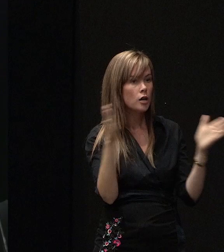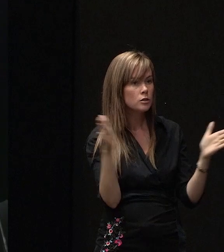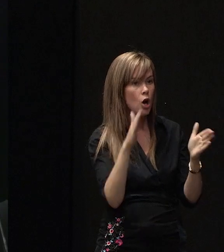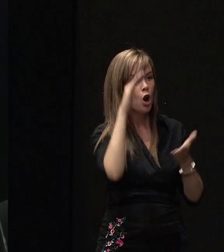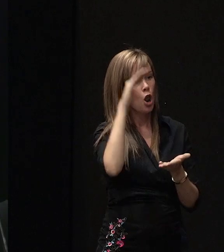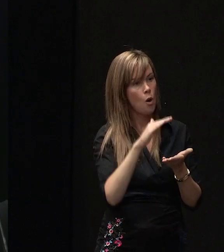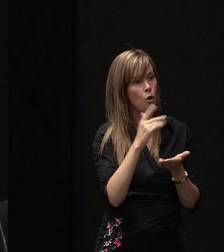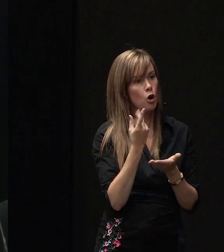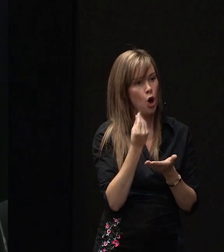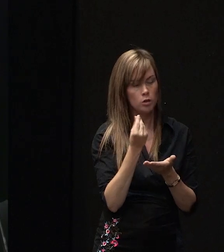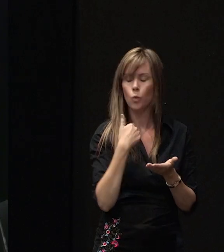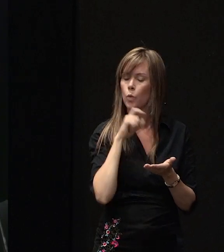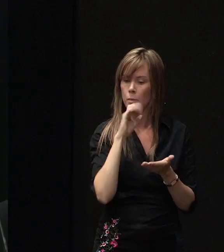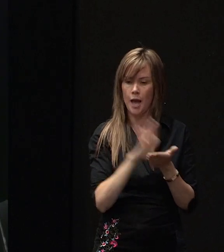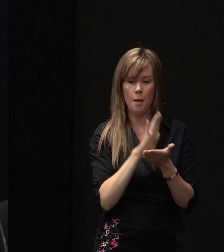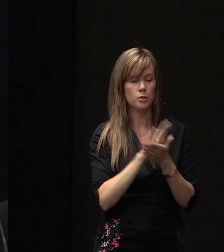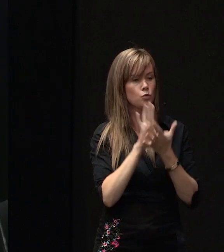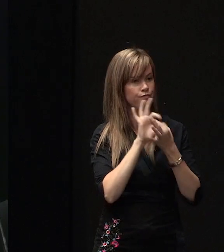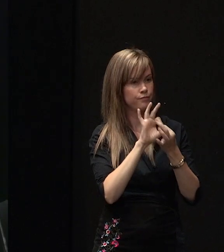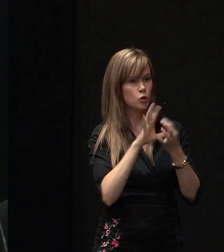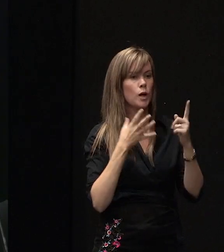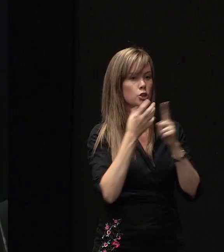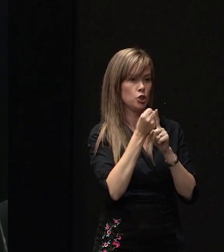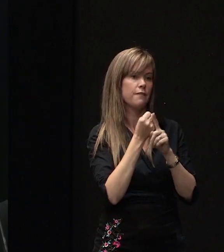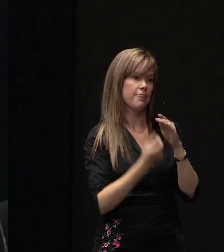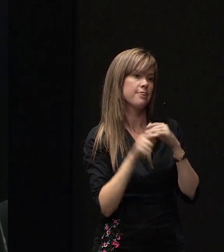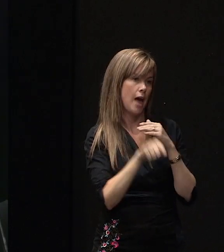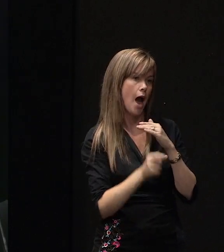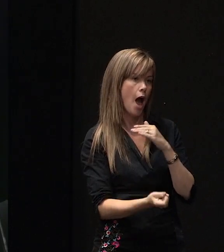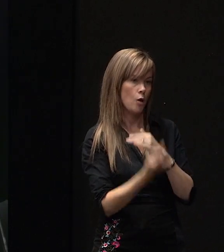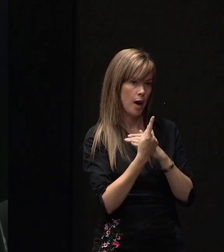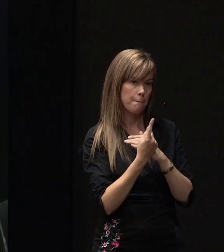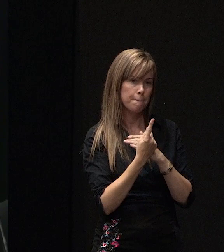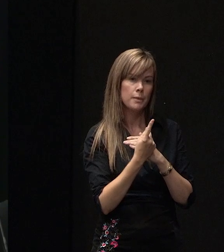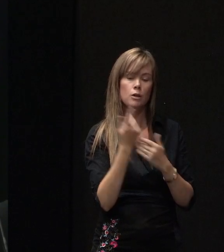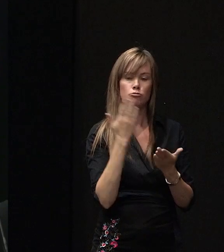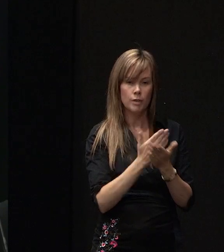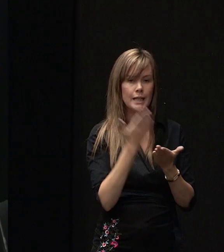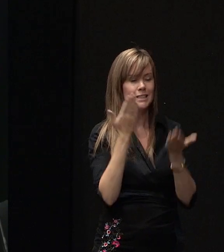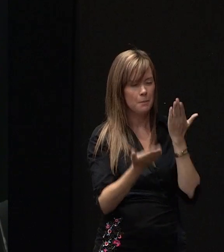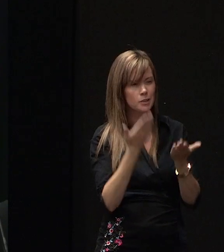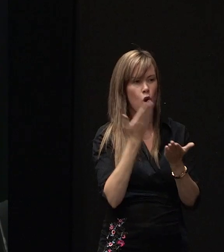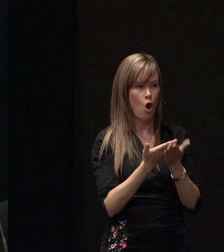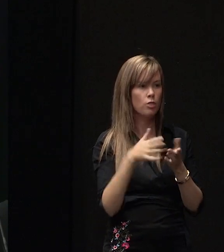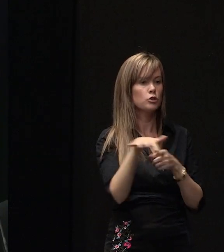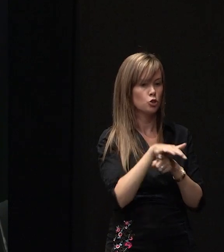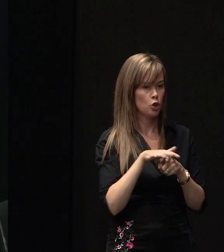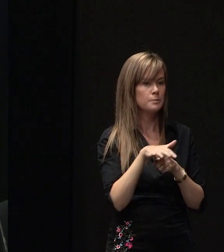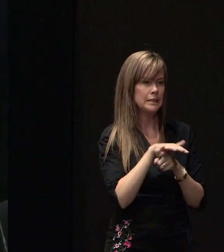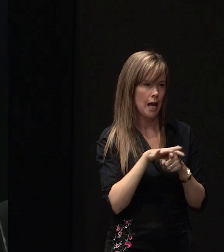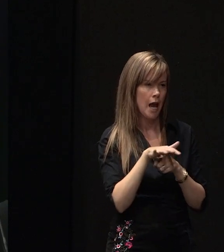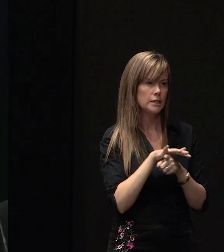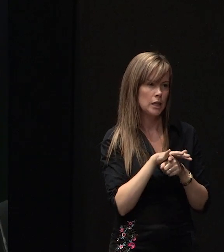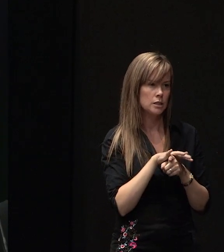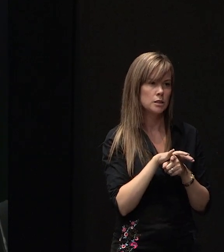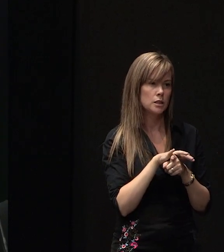lower cost, then we would be happy to work with you to achieve an outcome like that. So it would be very dependent on the circumstances. But, you know,